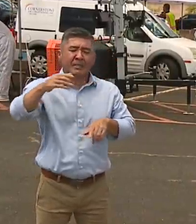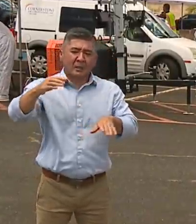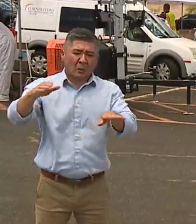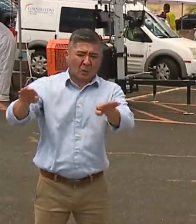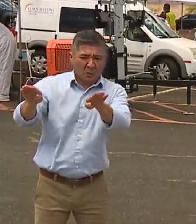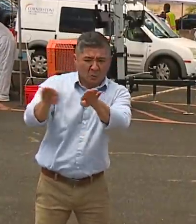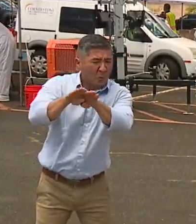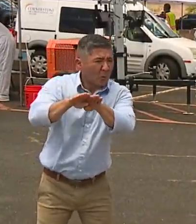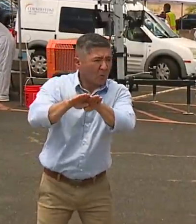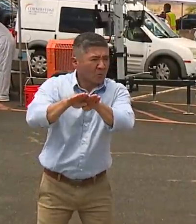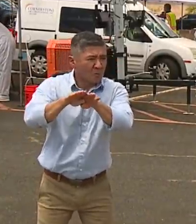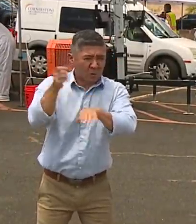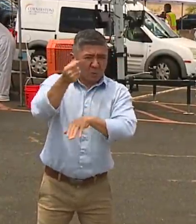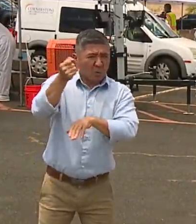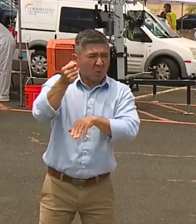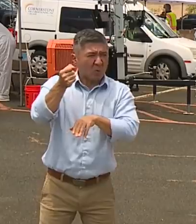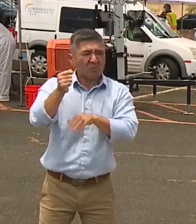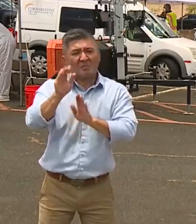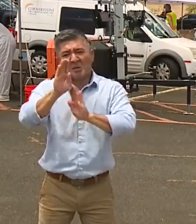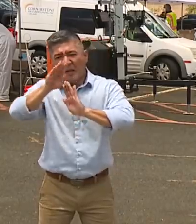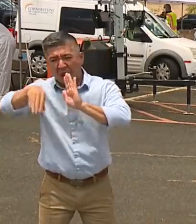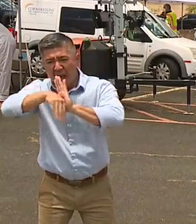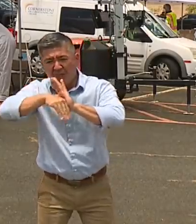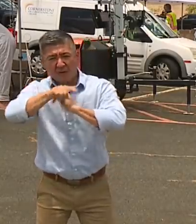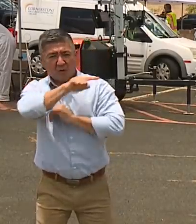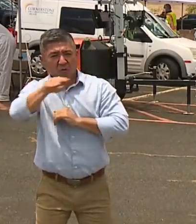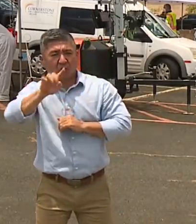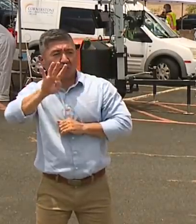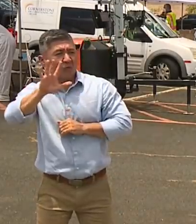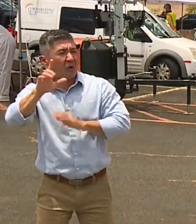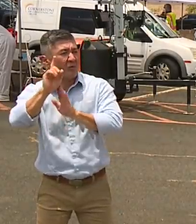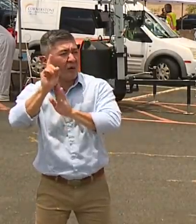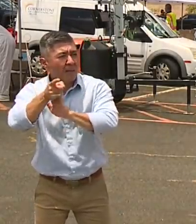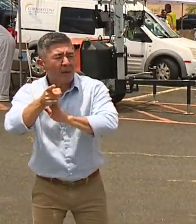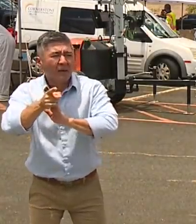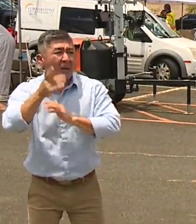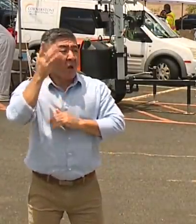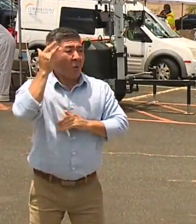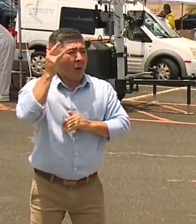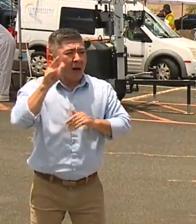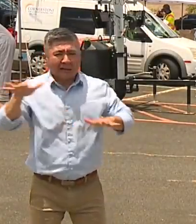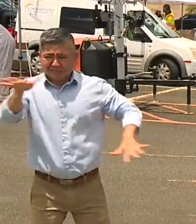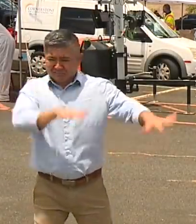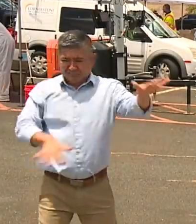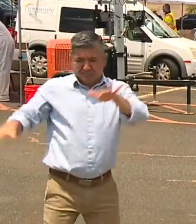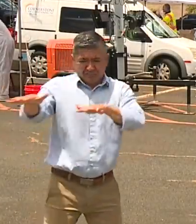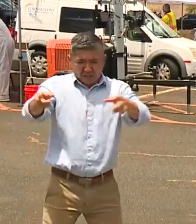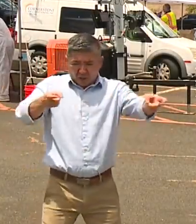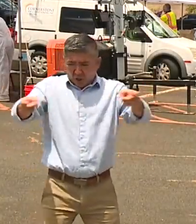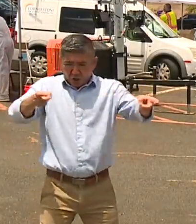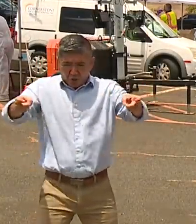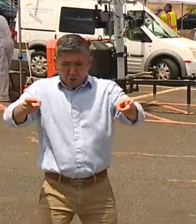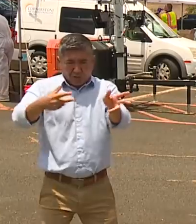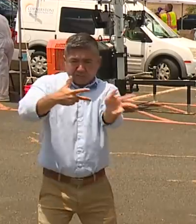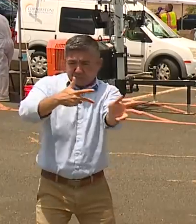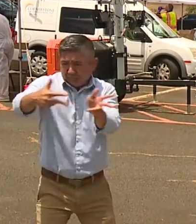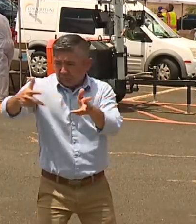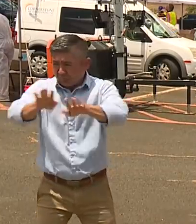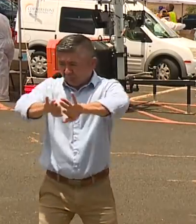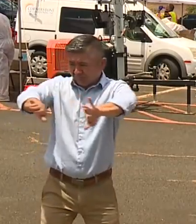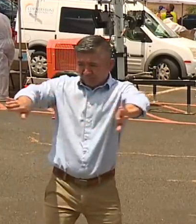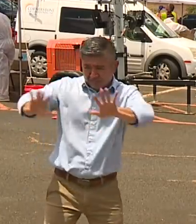short period of time, about a half an hour to 45 minutes to get control and to allow people to get back in line and not cause more gridlock and traffic.